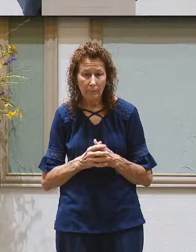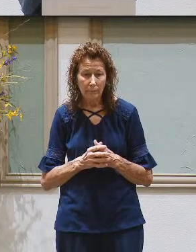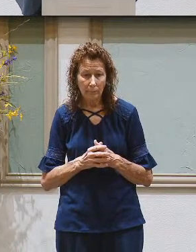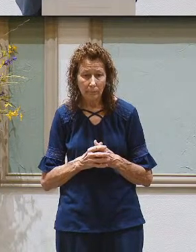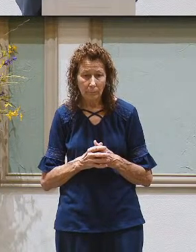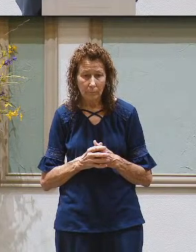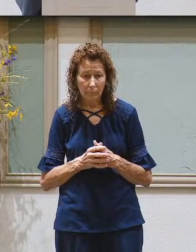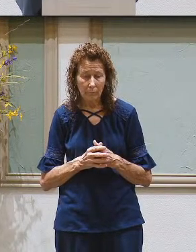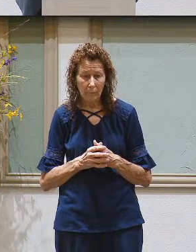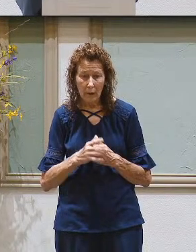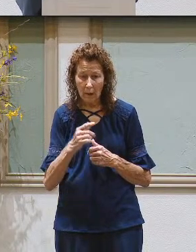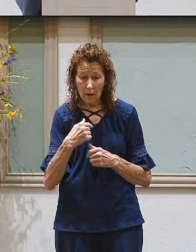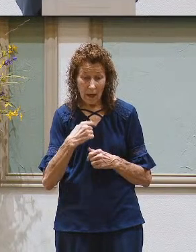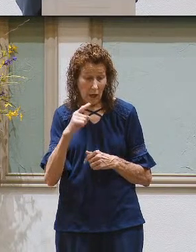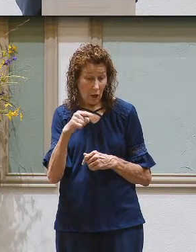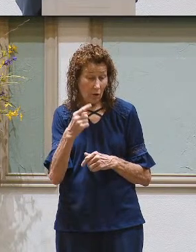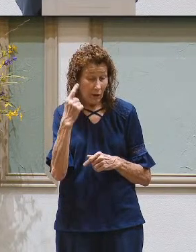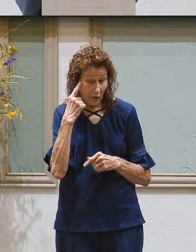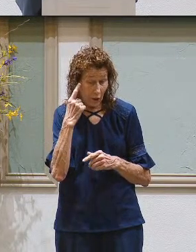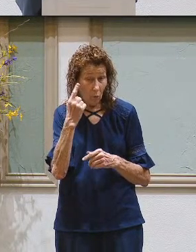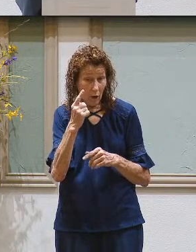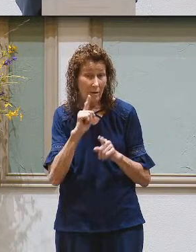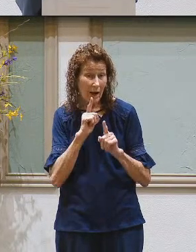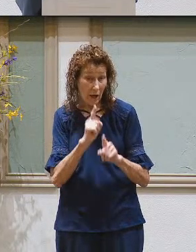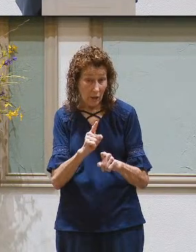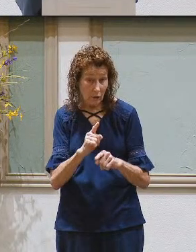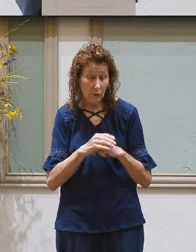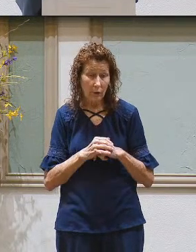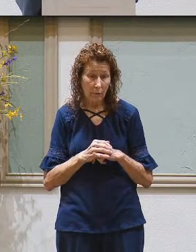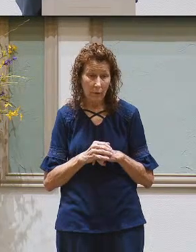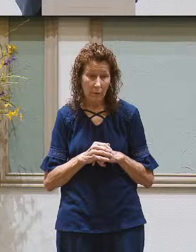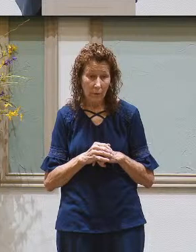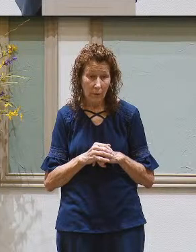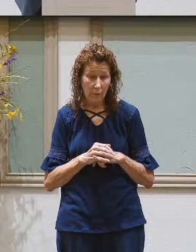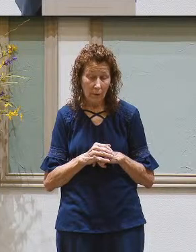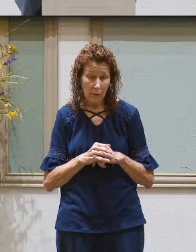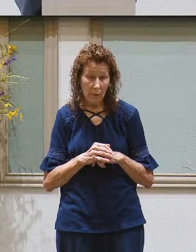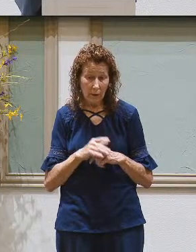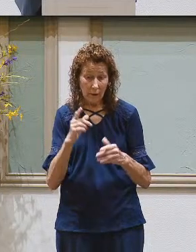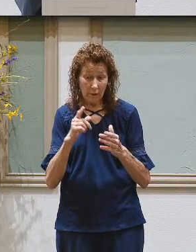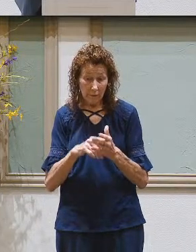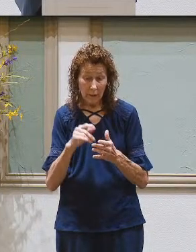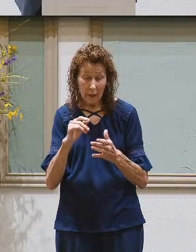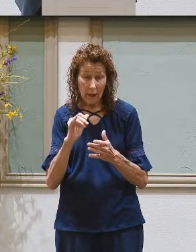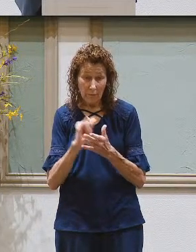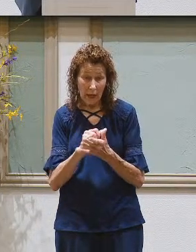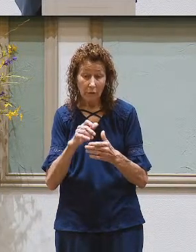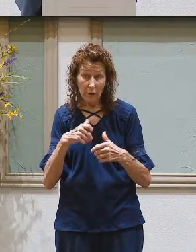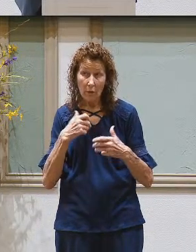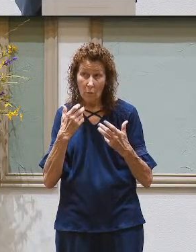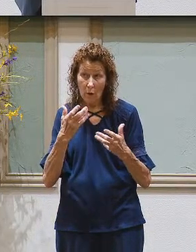See, I can only think of one answer to that question. This is the will of God.